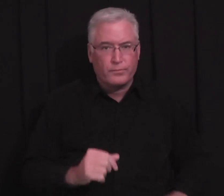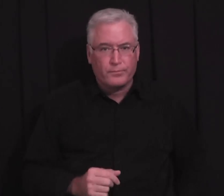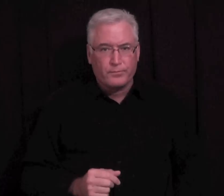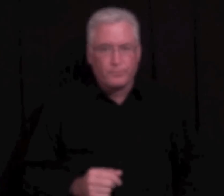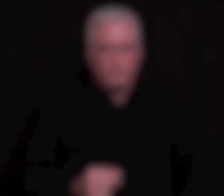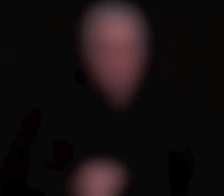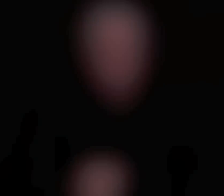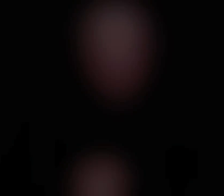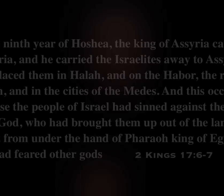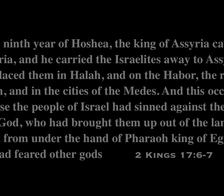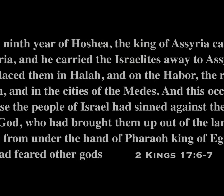people here on earth. And,